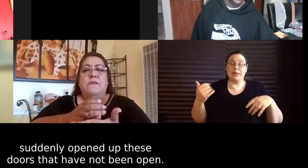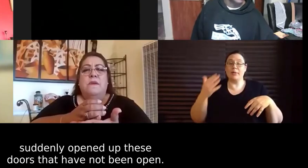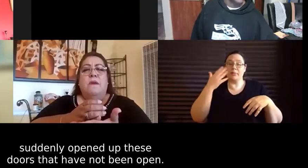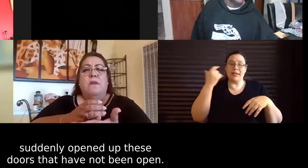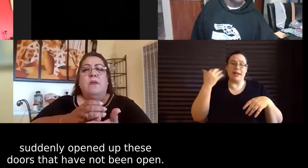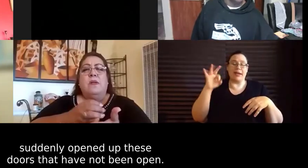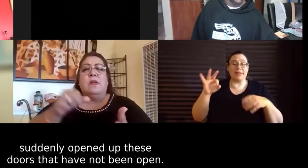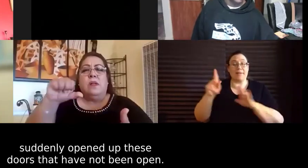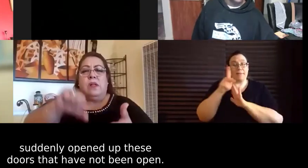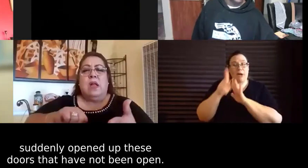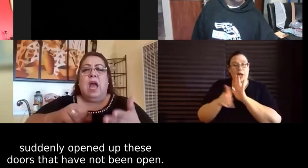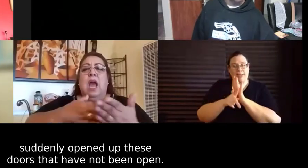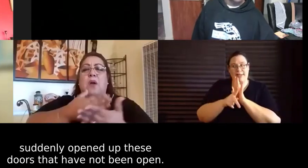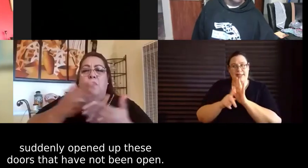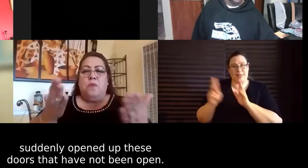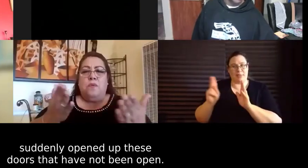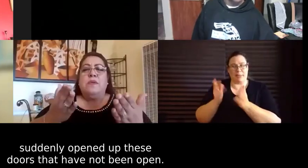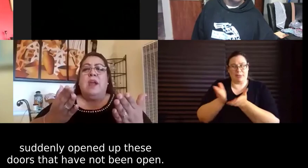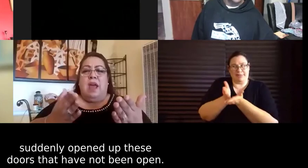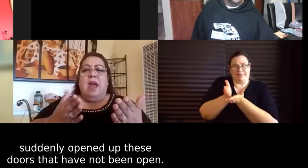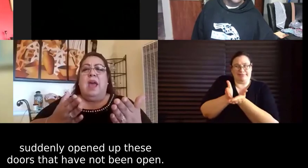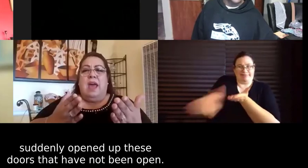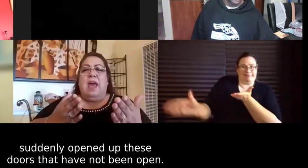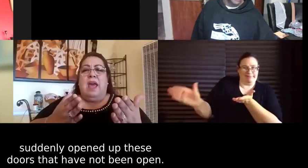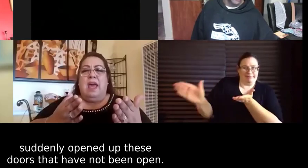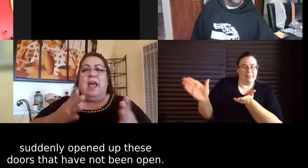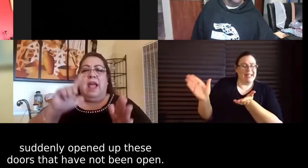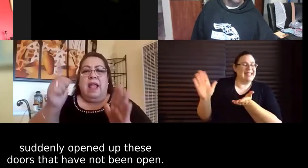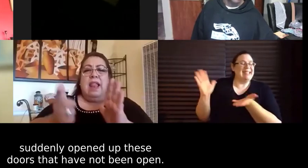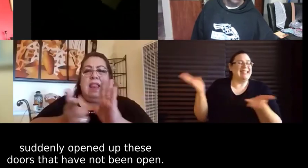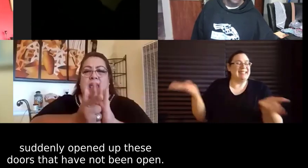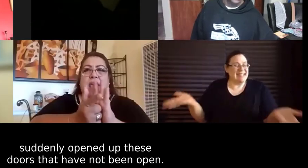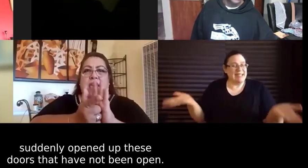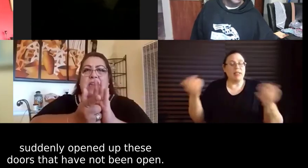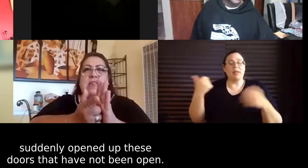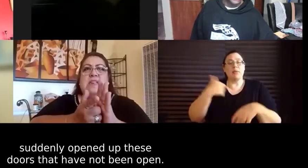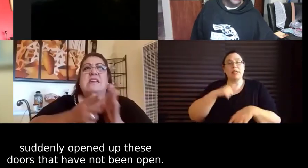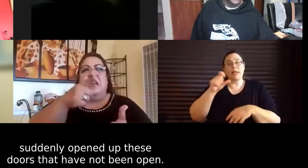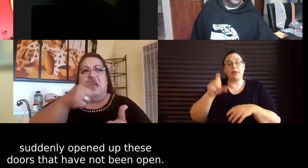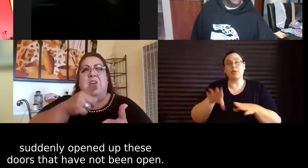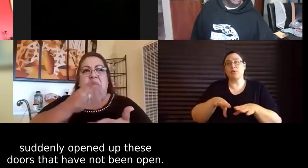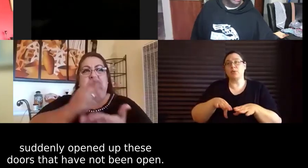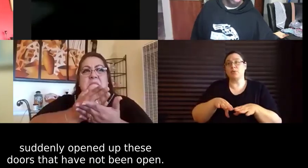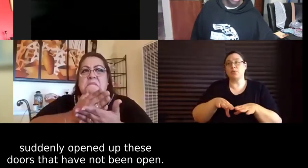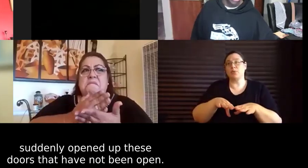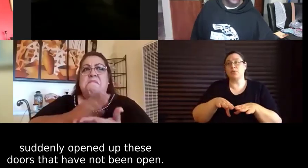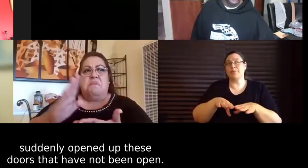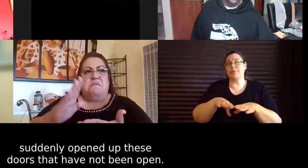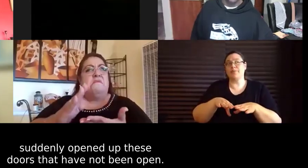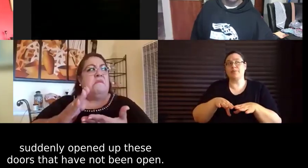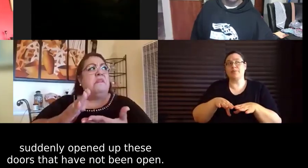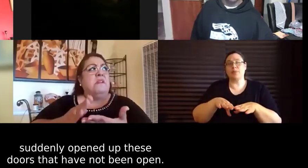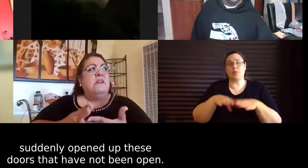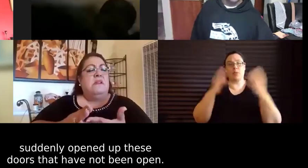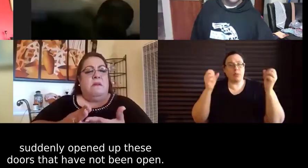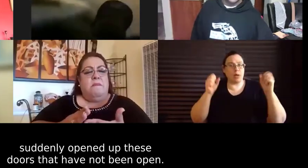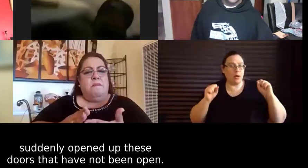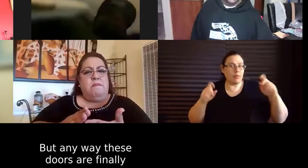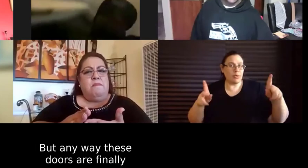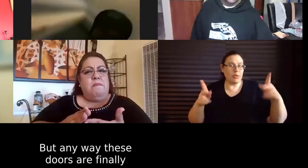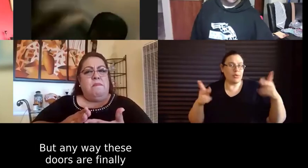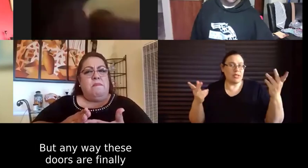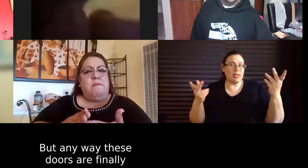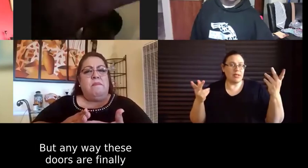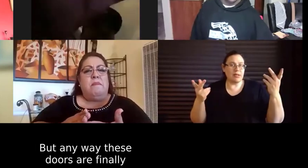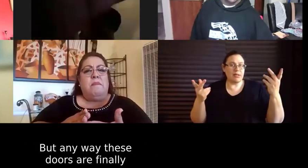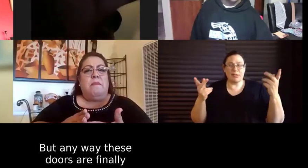is finally opening up these um these doors that should have been open since the